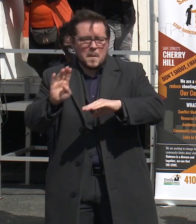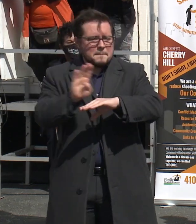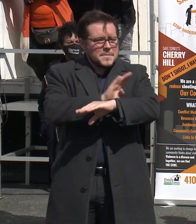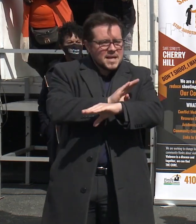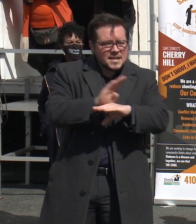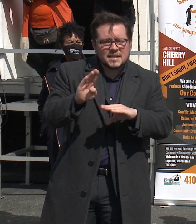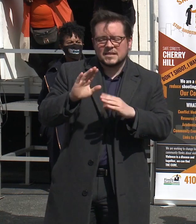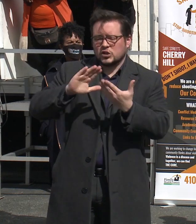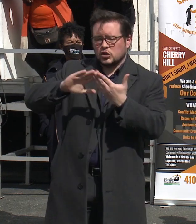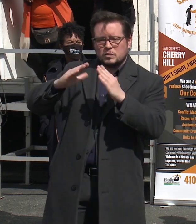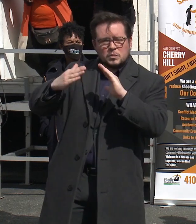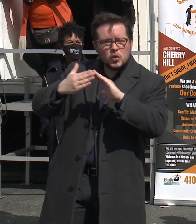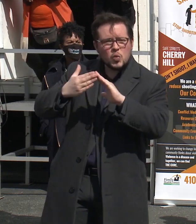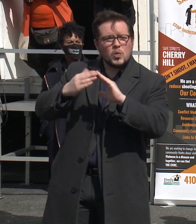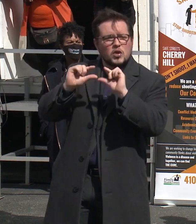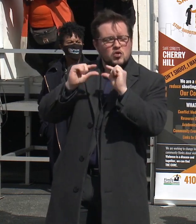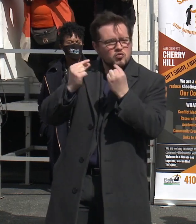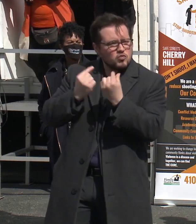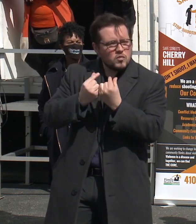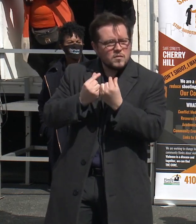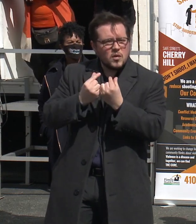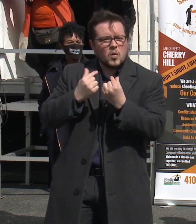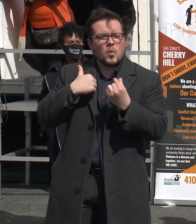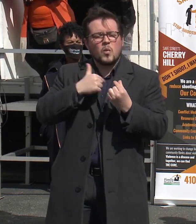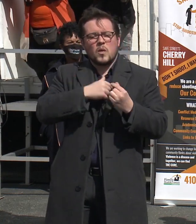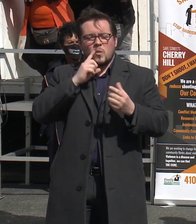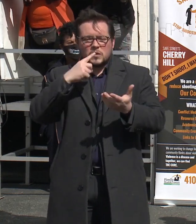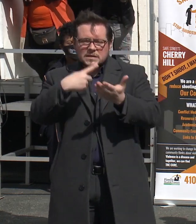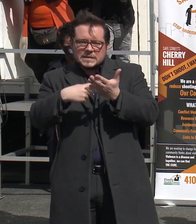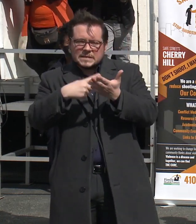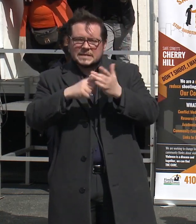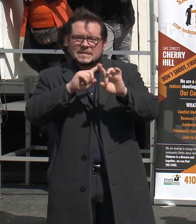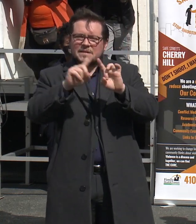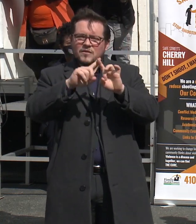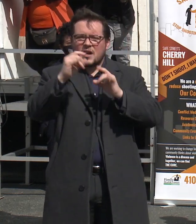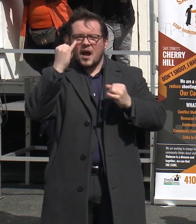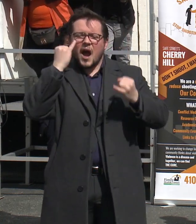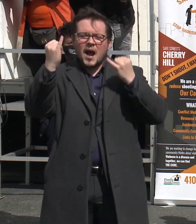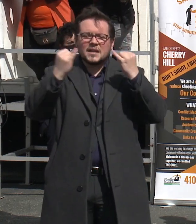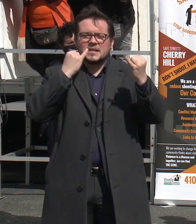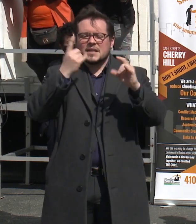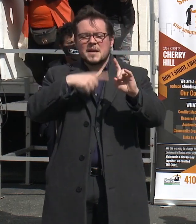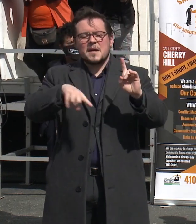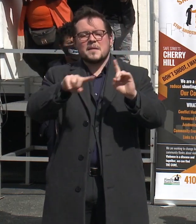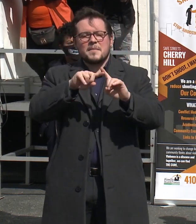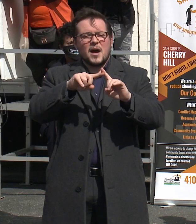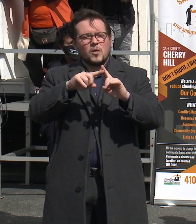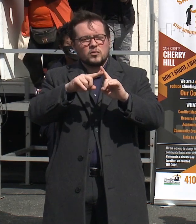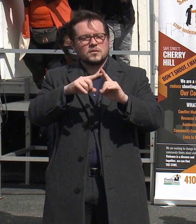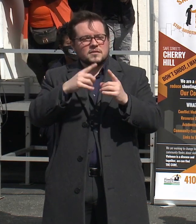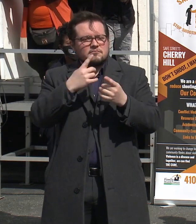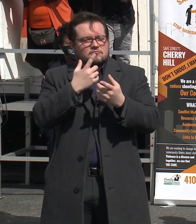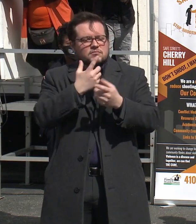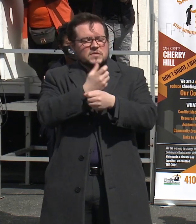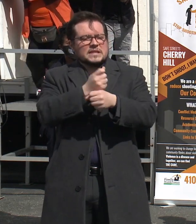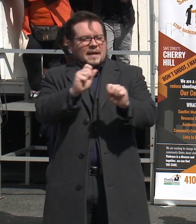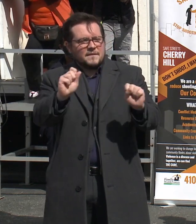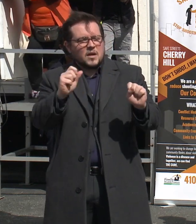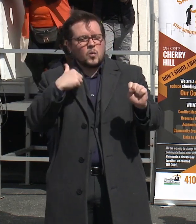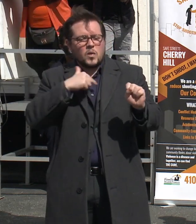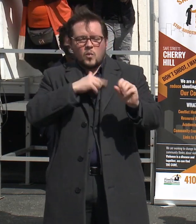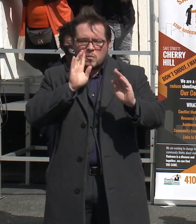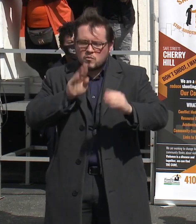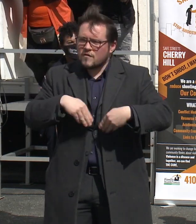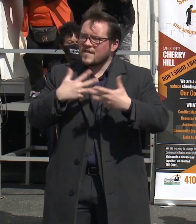and community-based organizations around ideas associated with the co-production of safety, but we will also provide